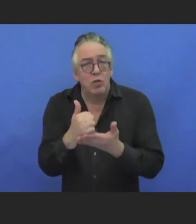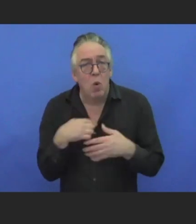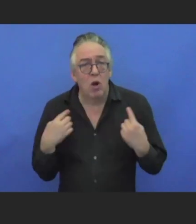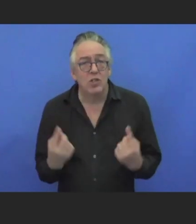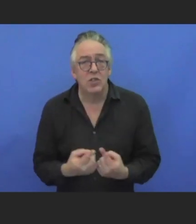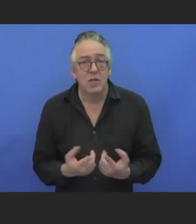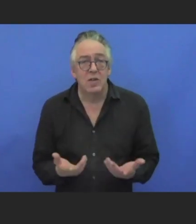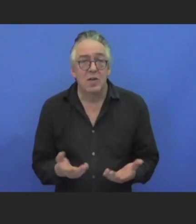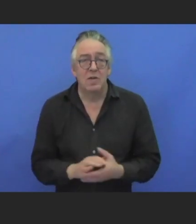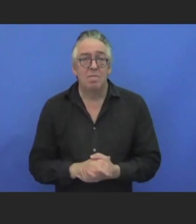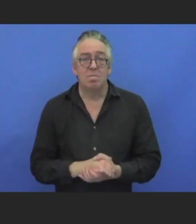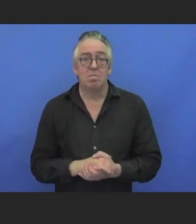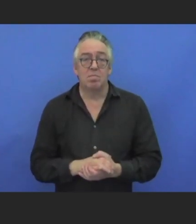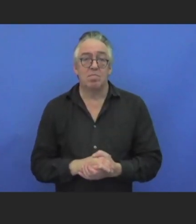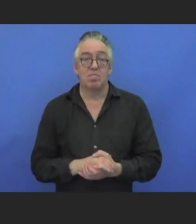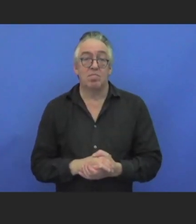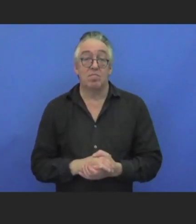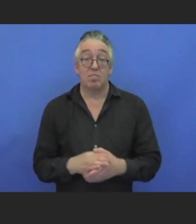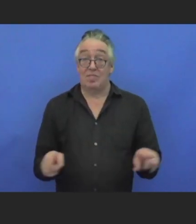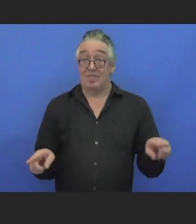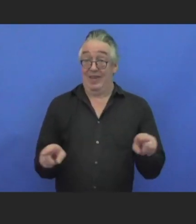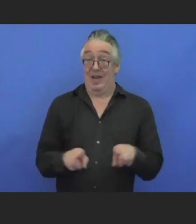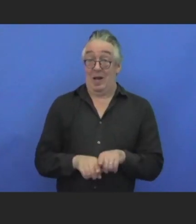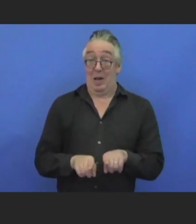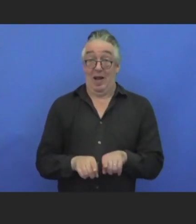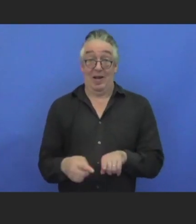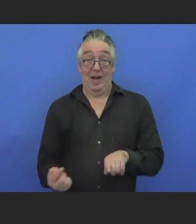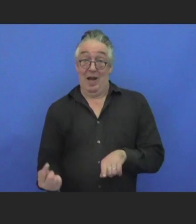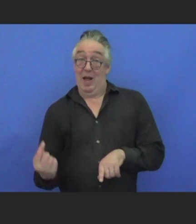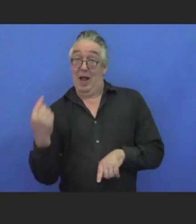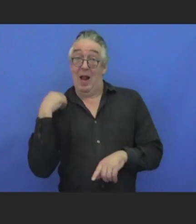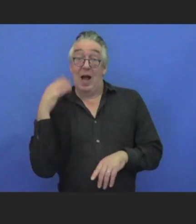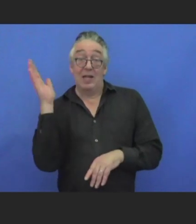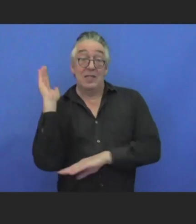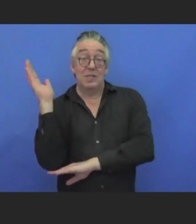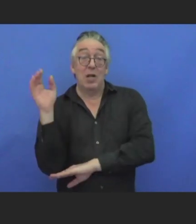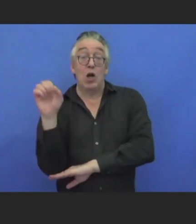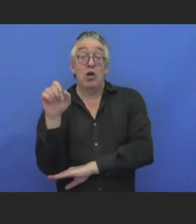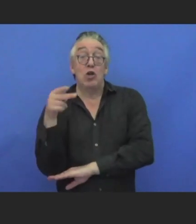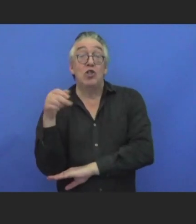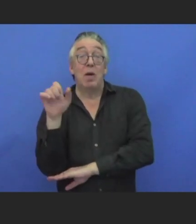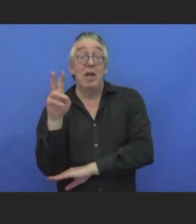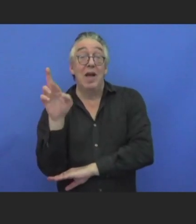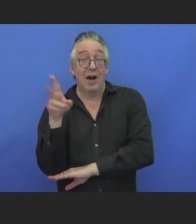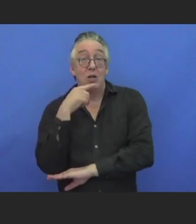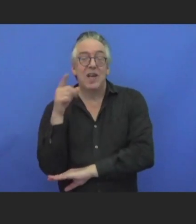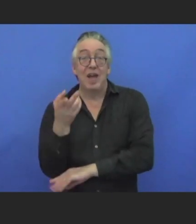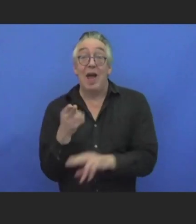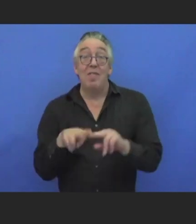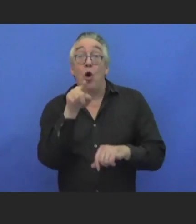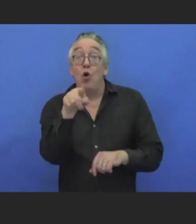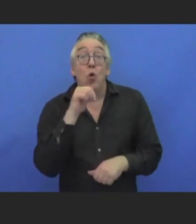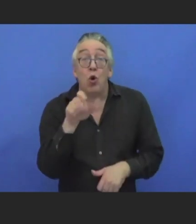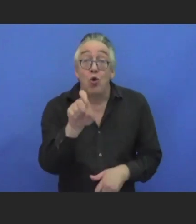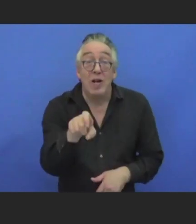the previous speaker said, Shabir, that because you do not need it doesn't mean that somebody will not need it